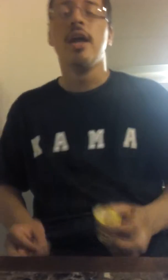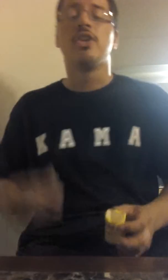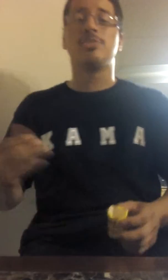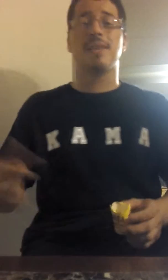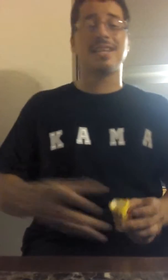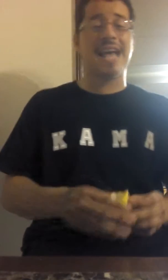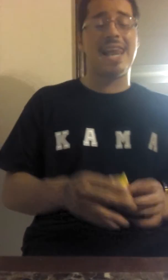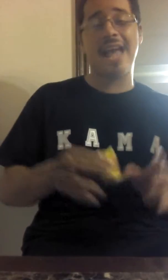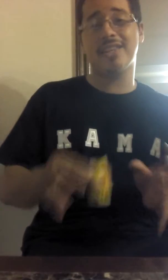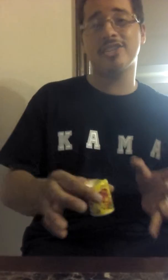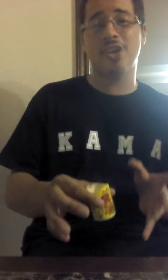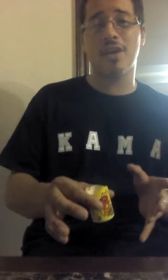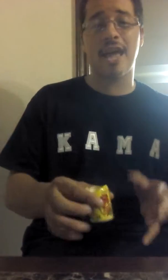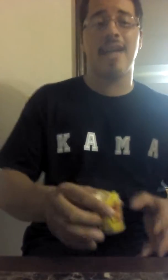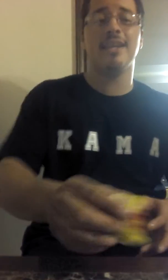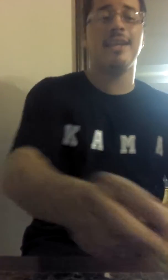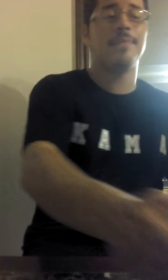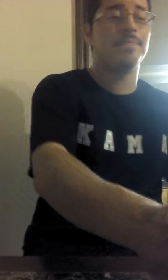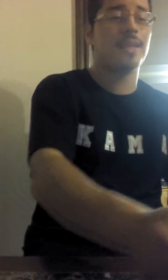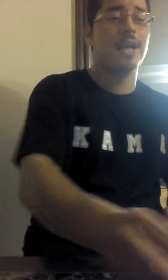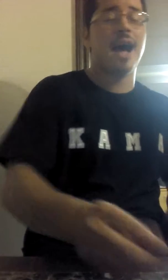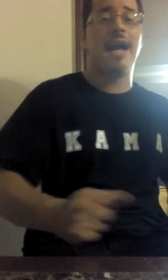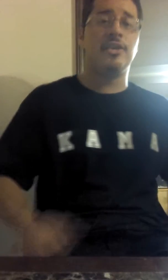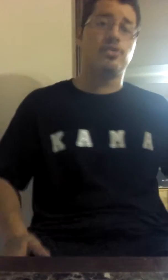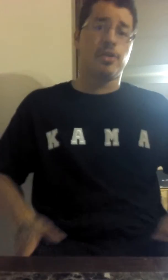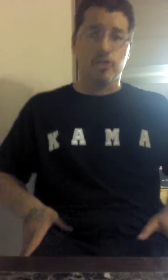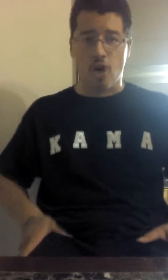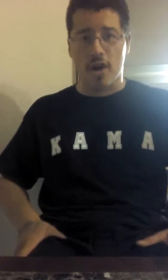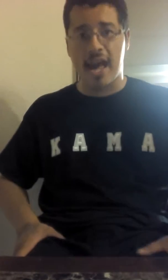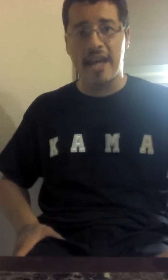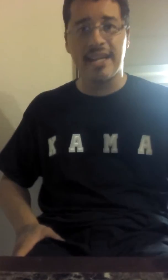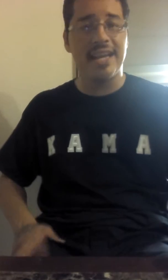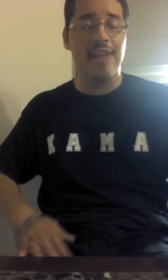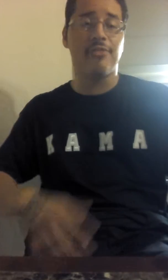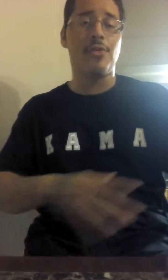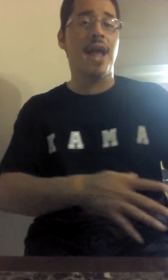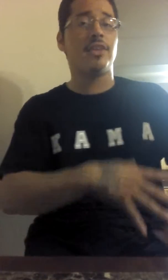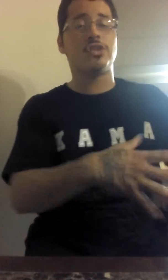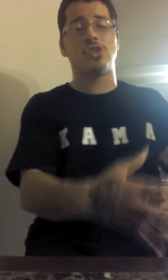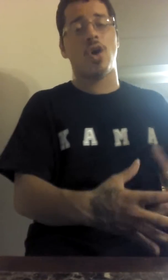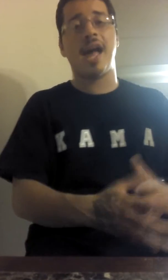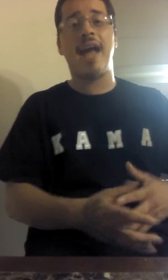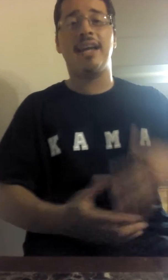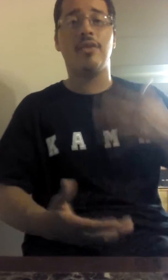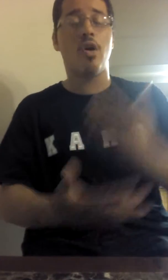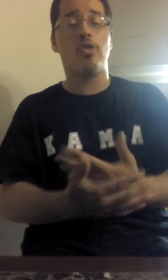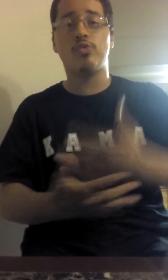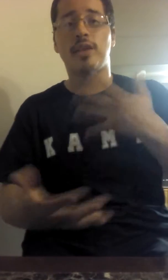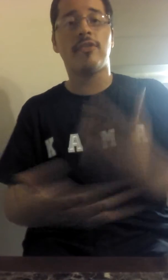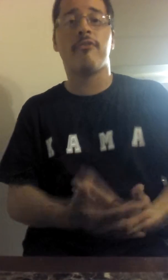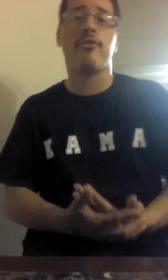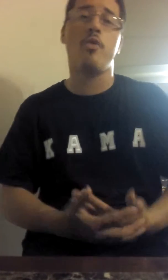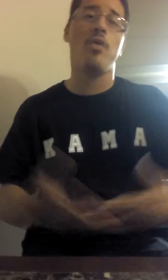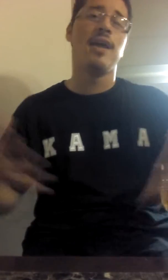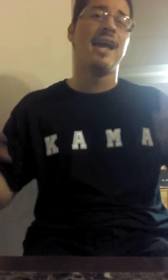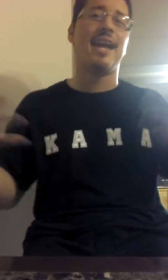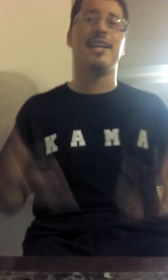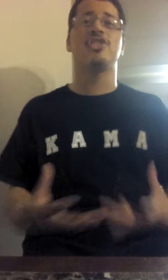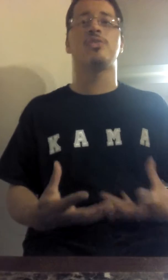Just because I like the salt candy, I enjoy the salt candy, and I feel like the salt candy goes with the fruit, and it just